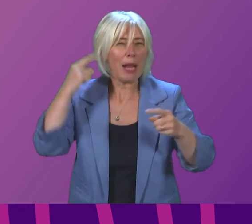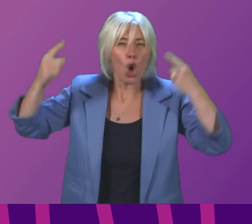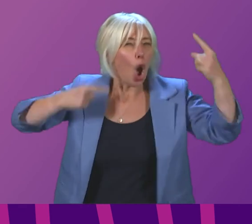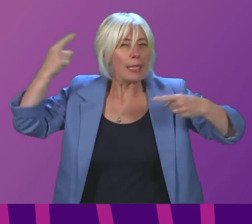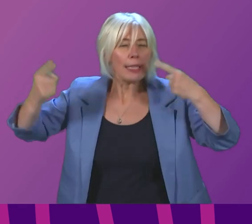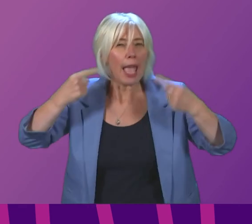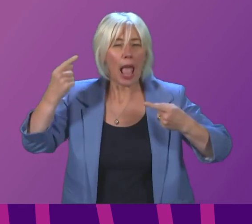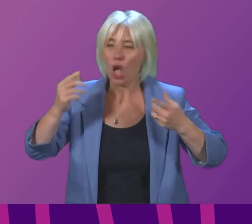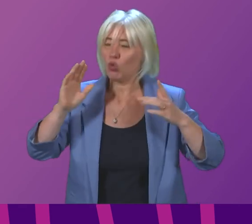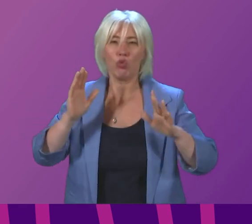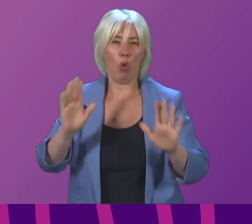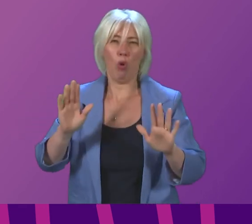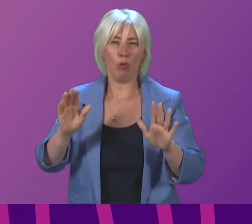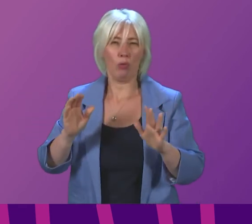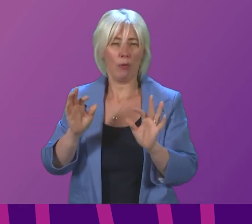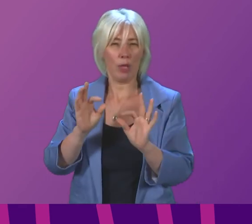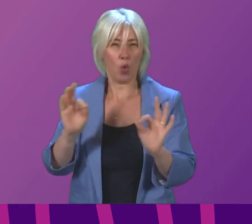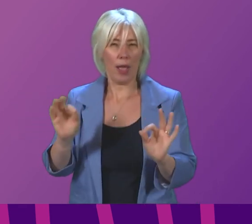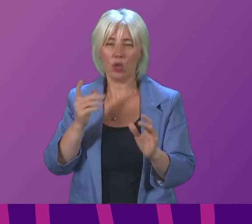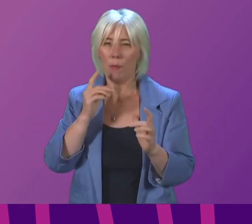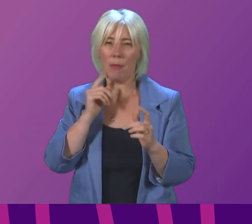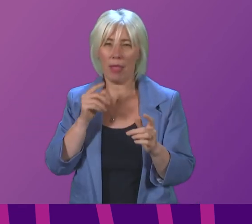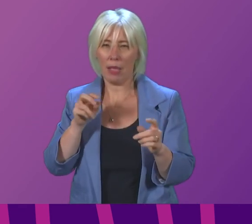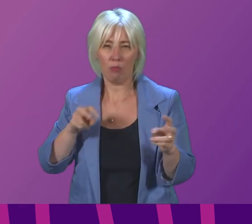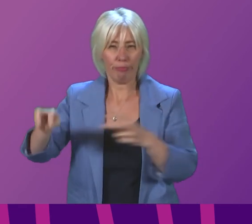we'll just give colleagues a moment to move places please